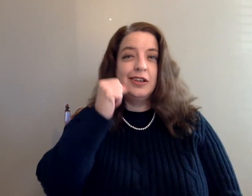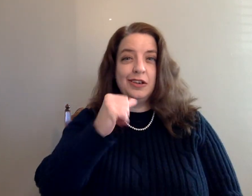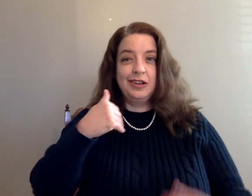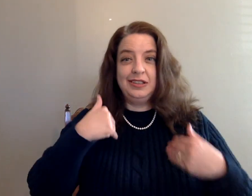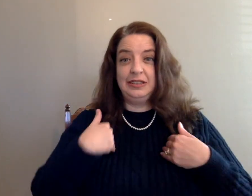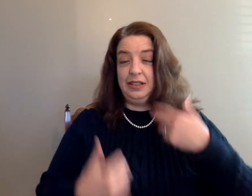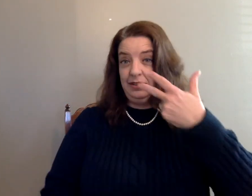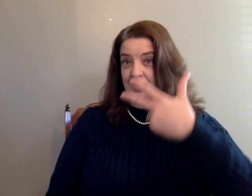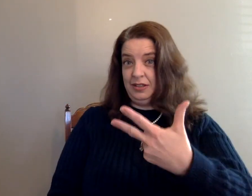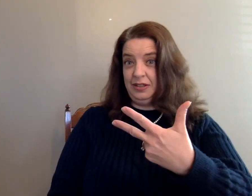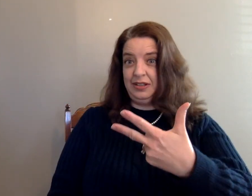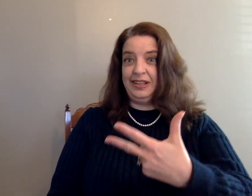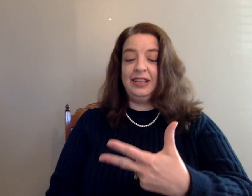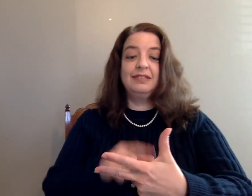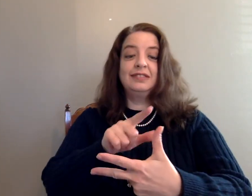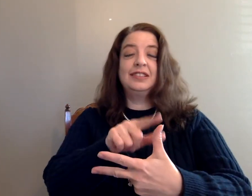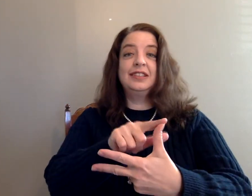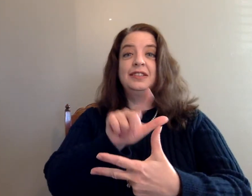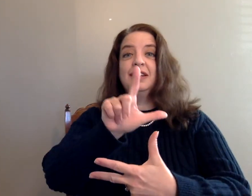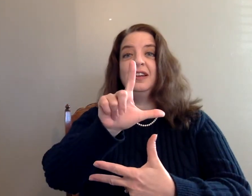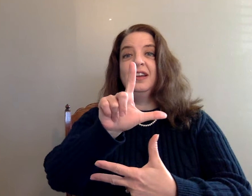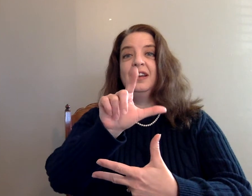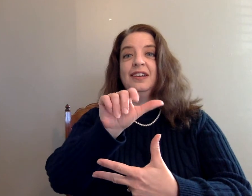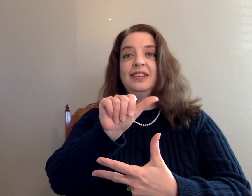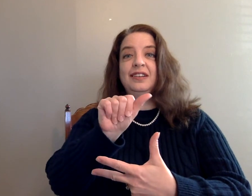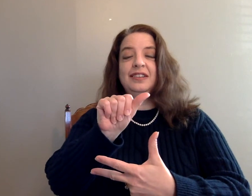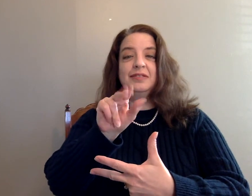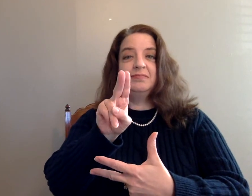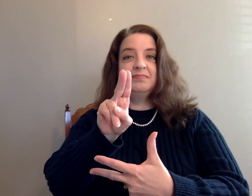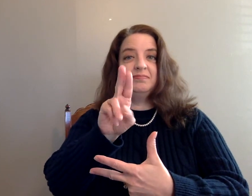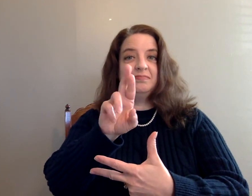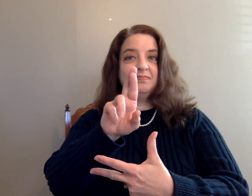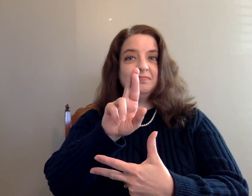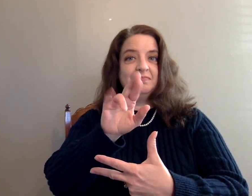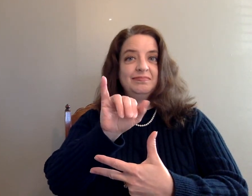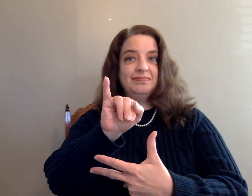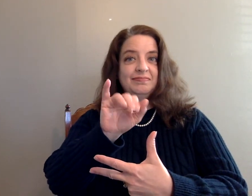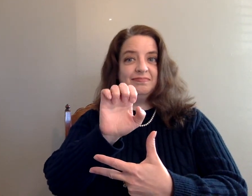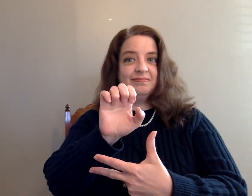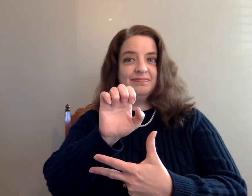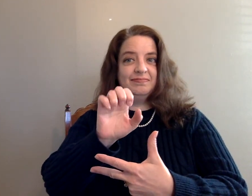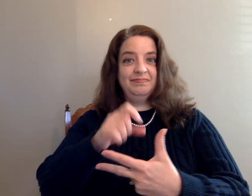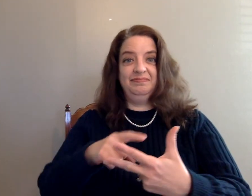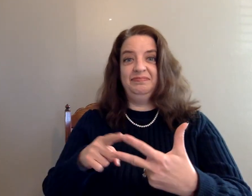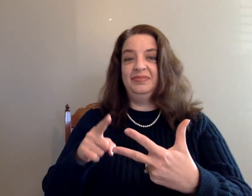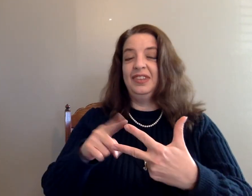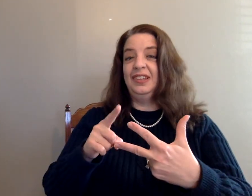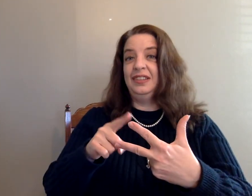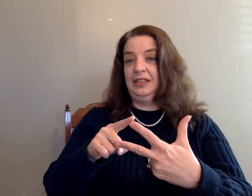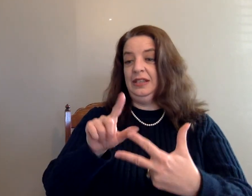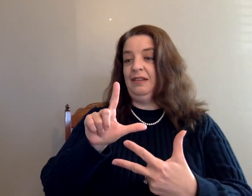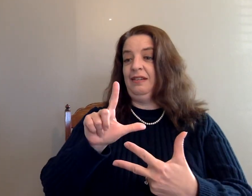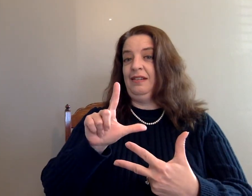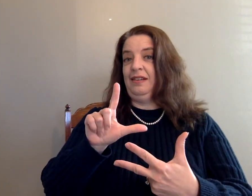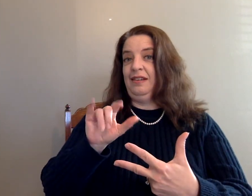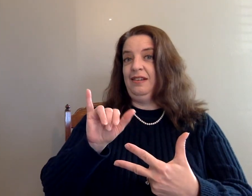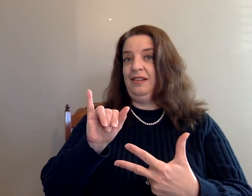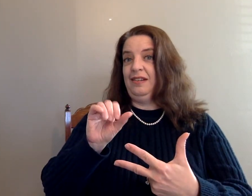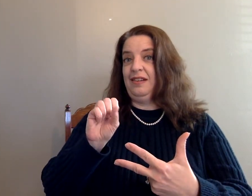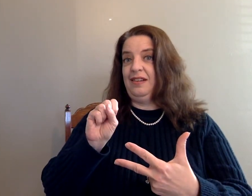three, I do it on my left hand instead of on my right hand. And the advantage of this is that way I can do